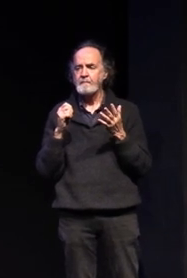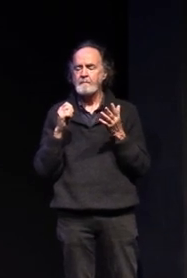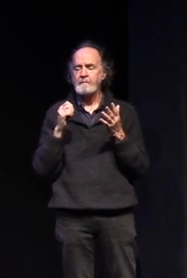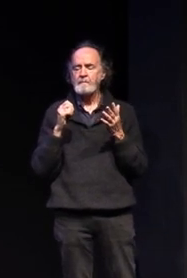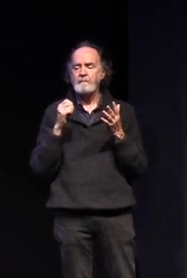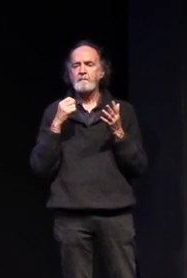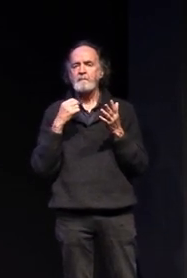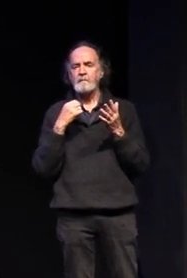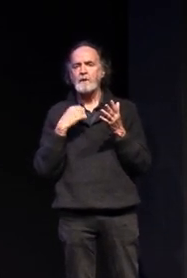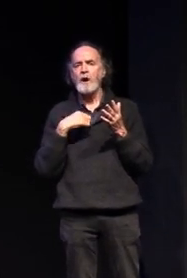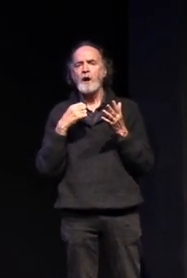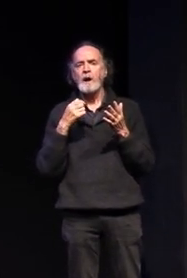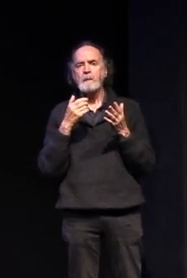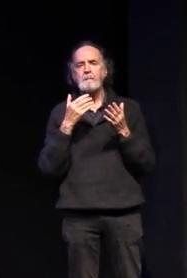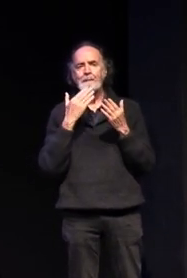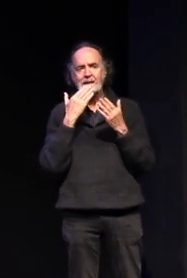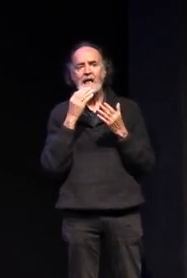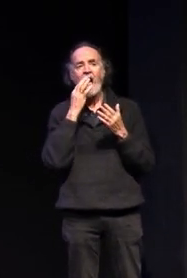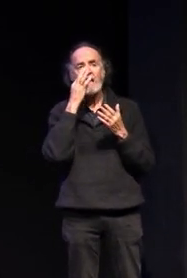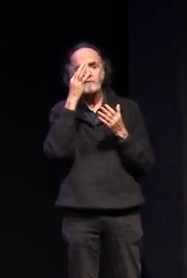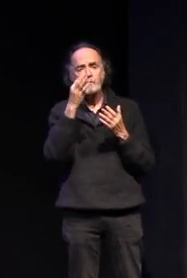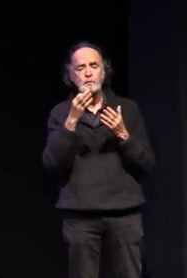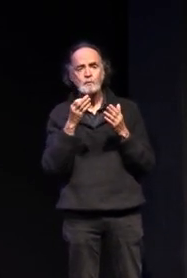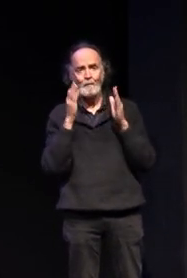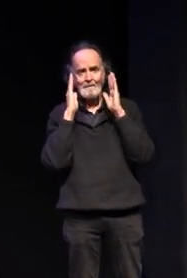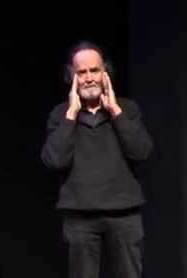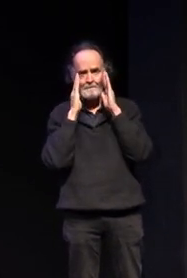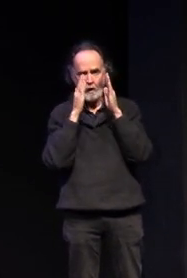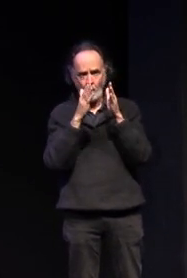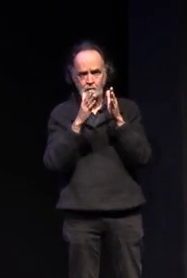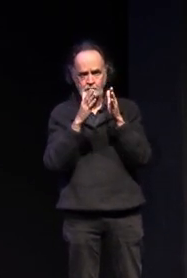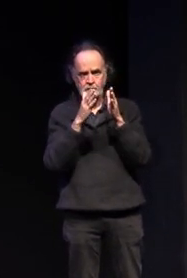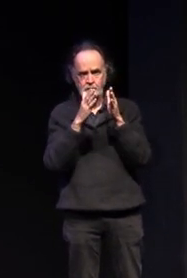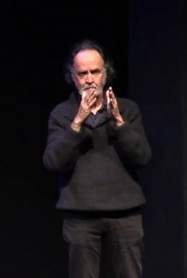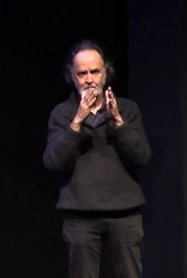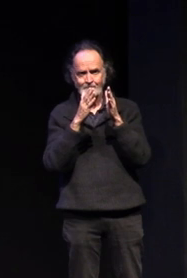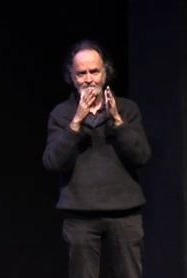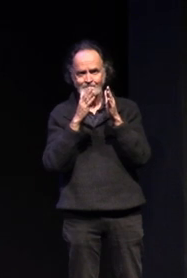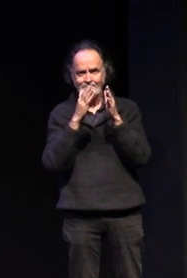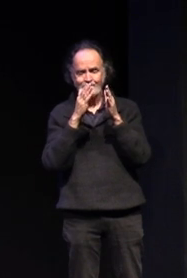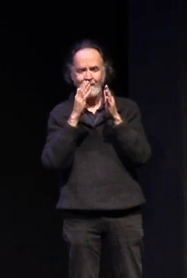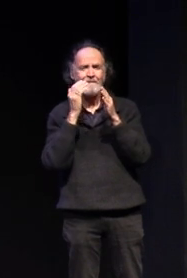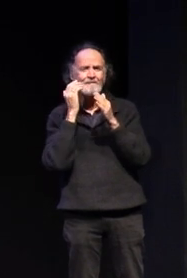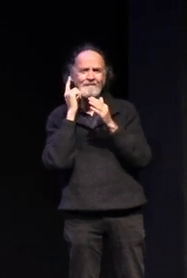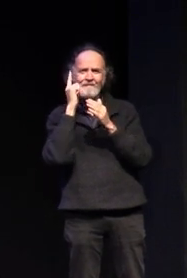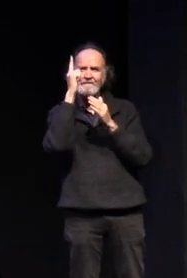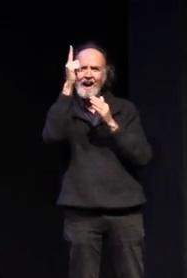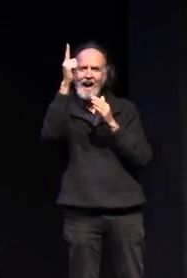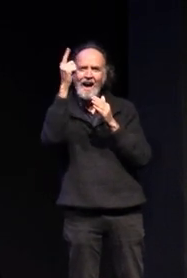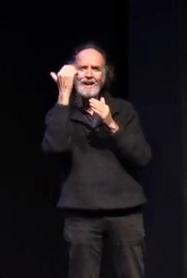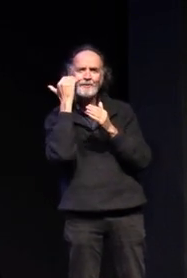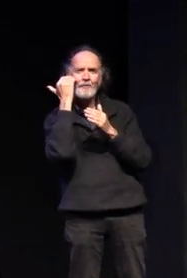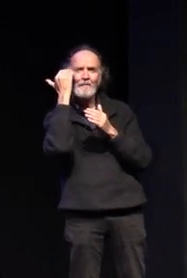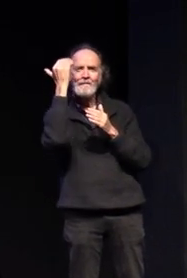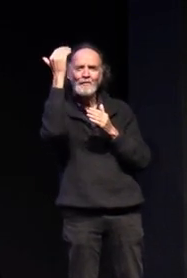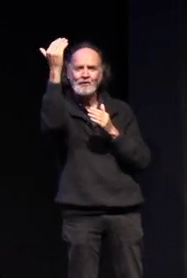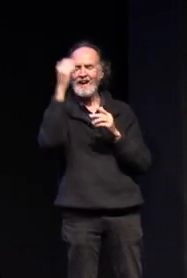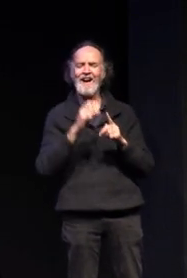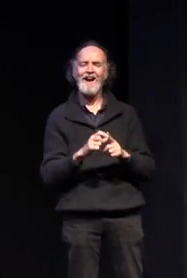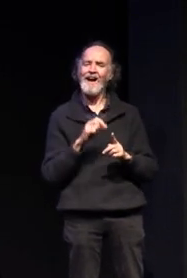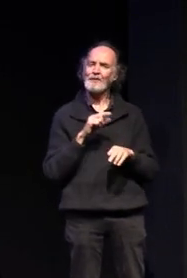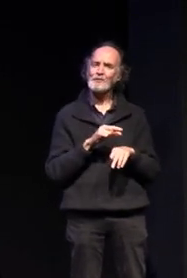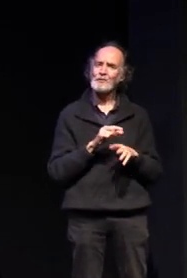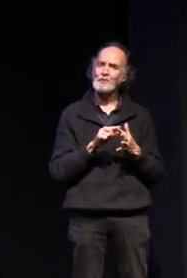thing that i'd like you to focus on is way out there in the future and i know that's hard to do i was in a class